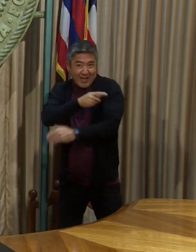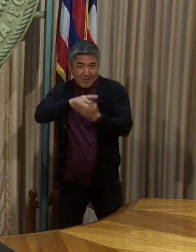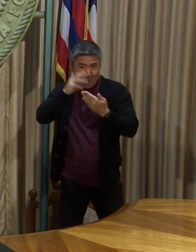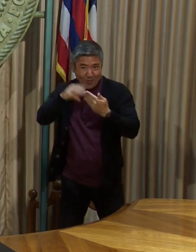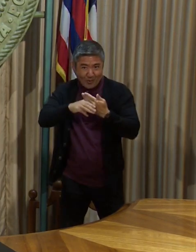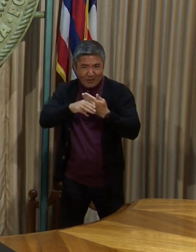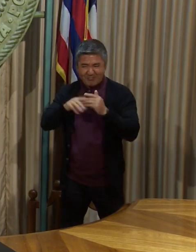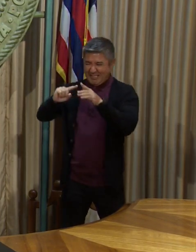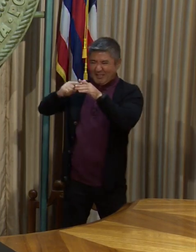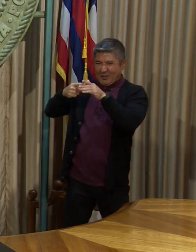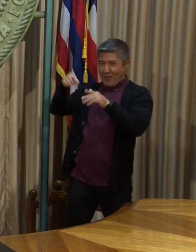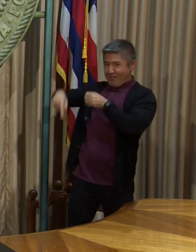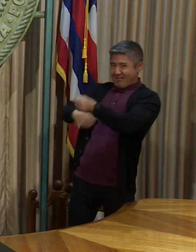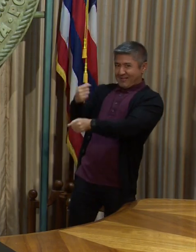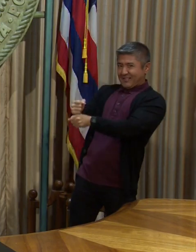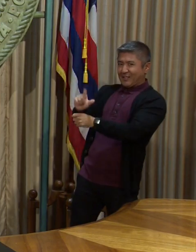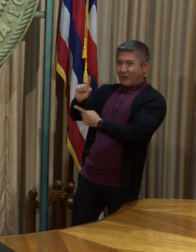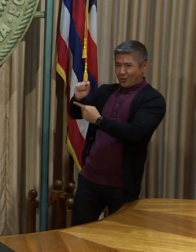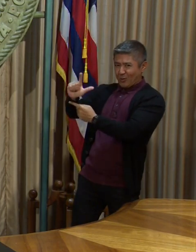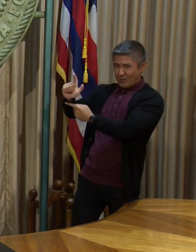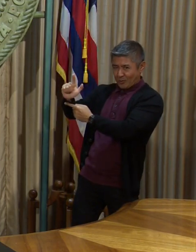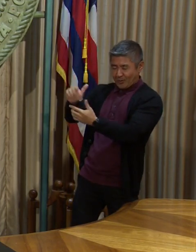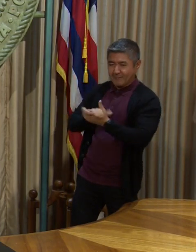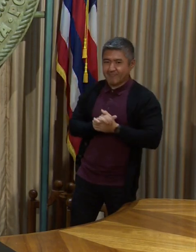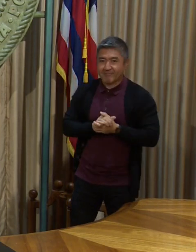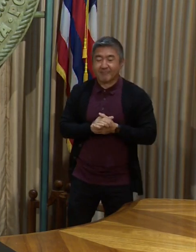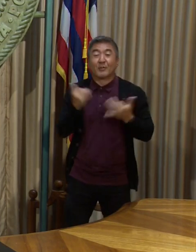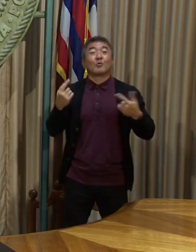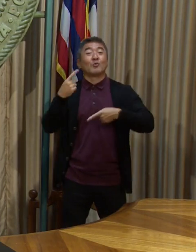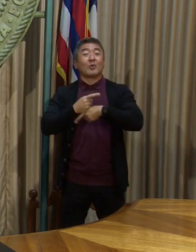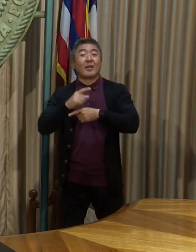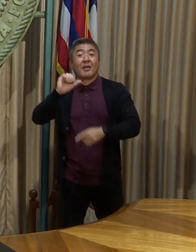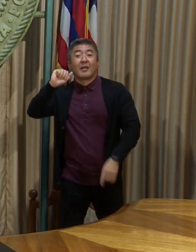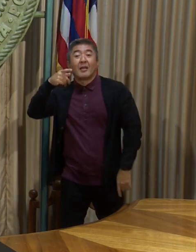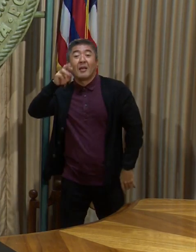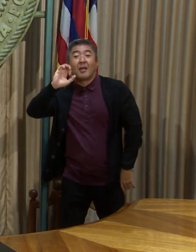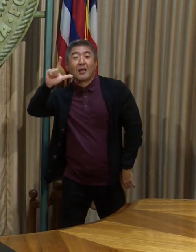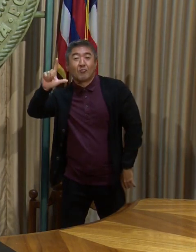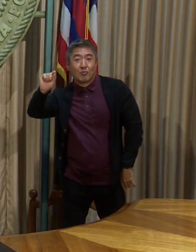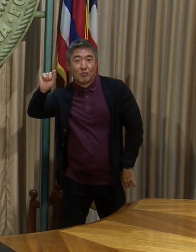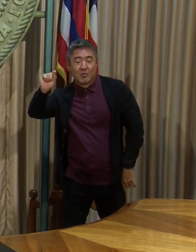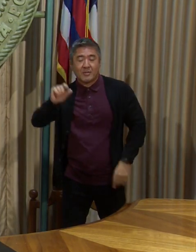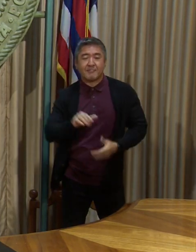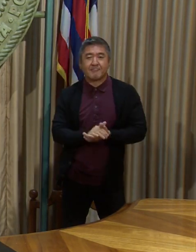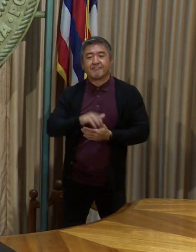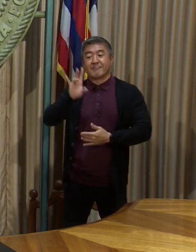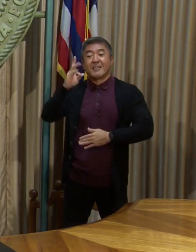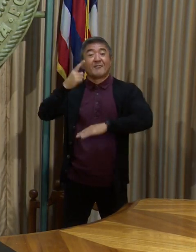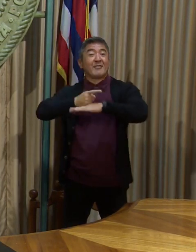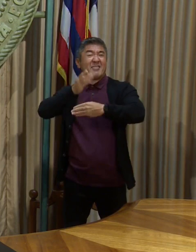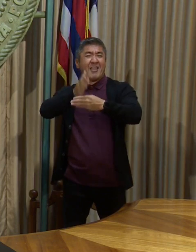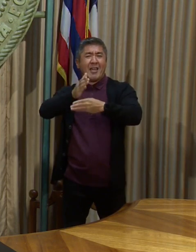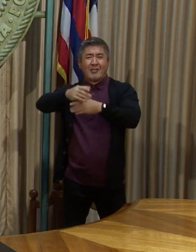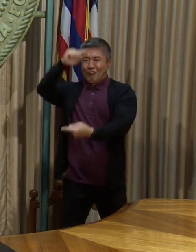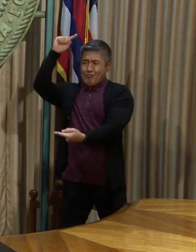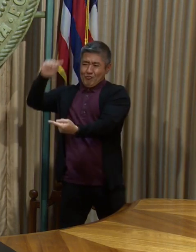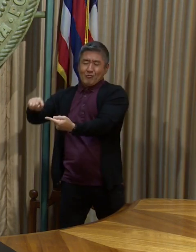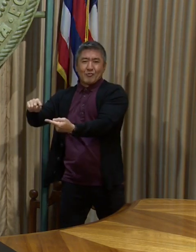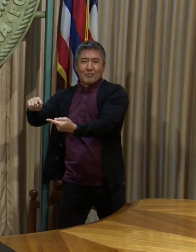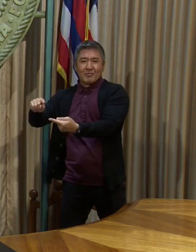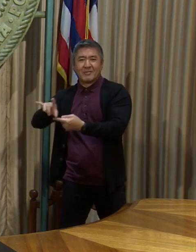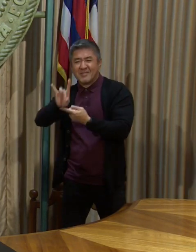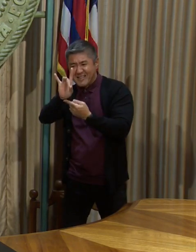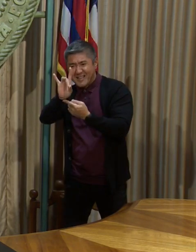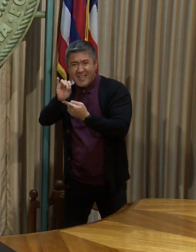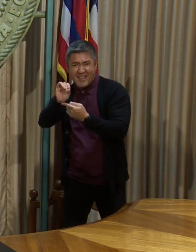right at the beginning of the year. And here we are today on April 20th. Our seven-day average is greatly reduced to